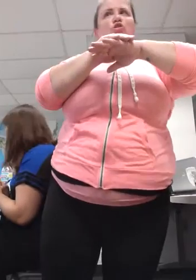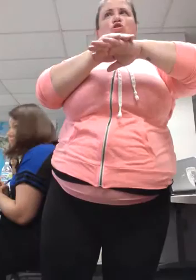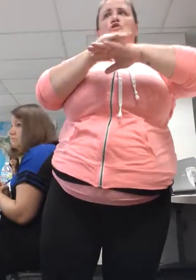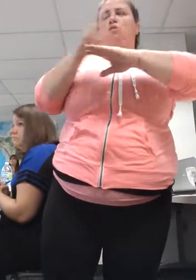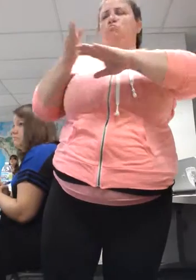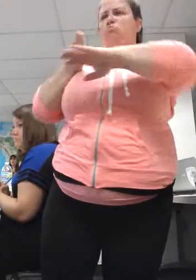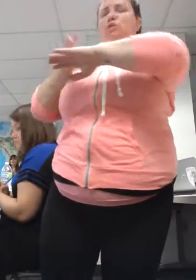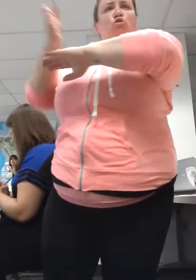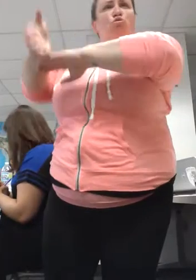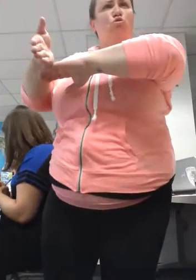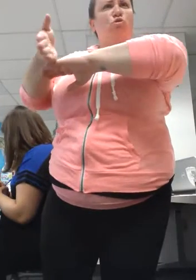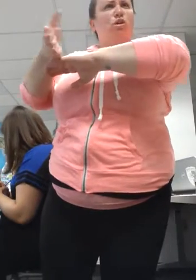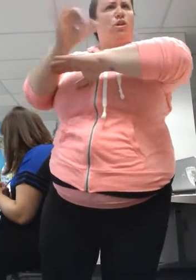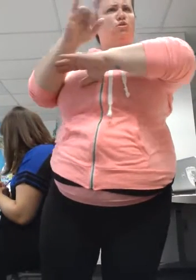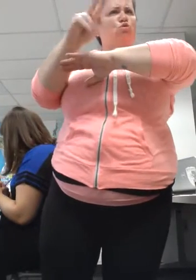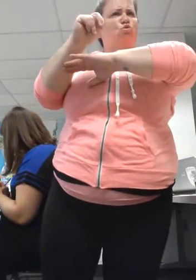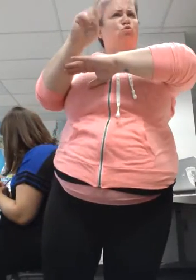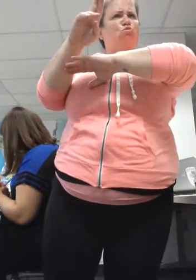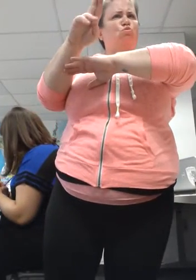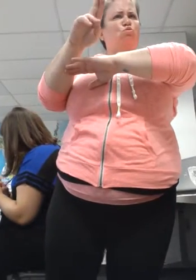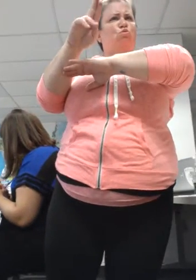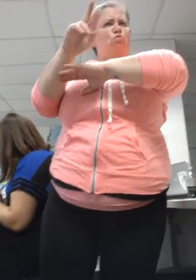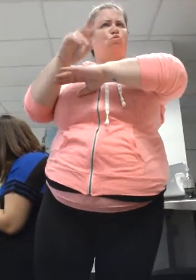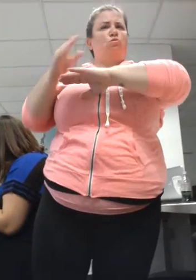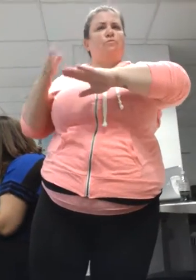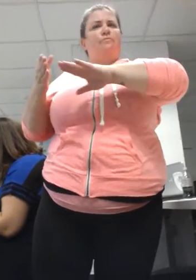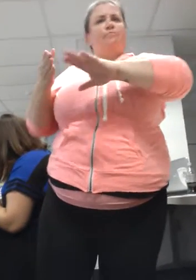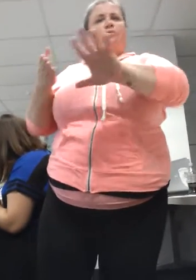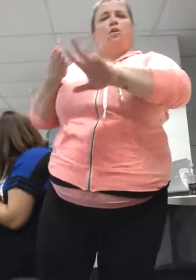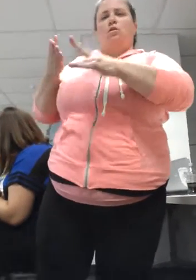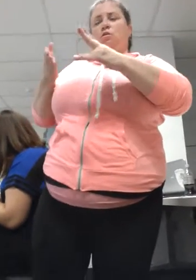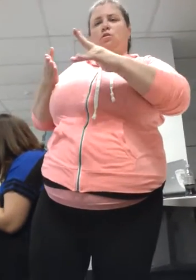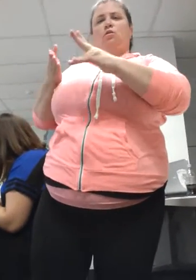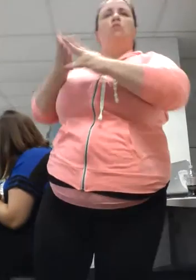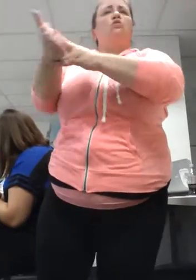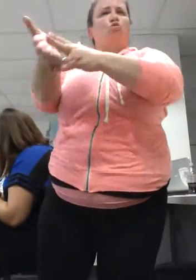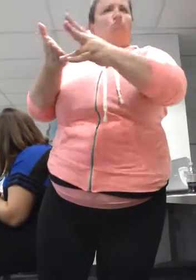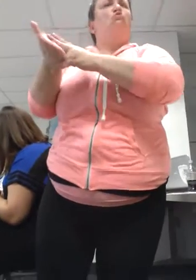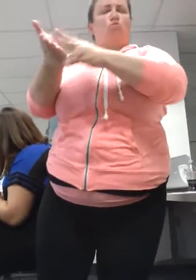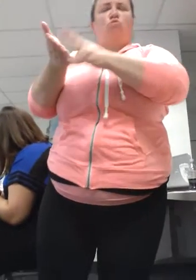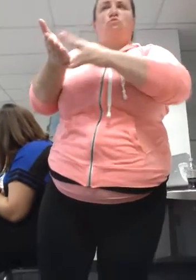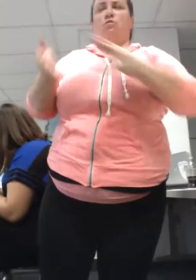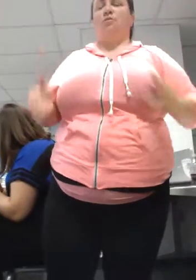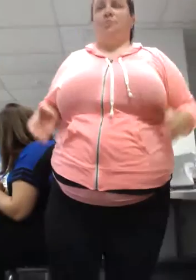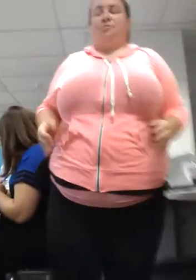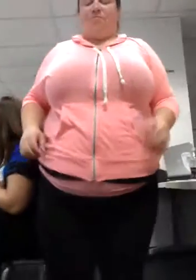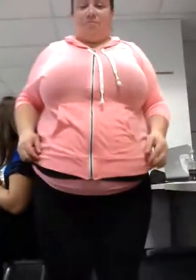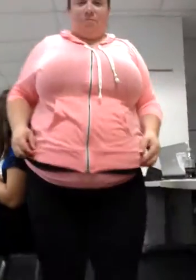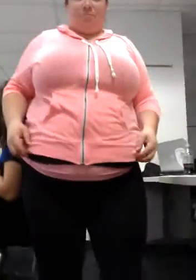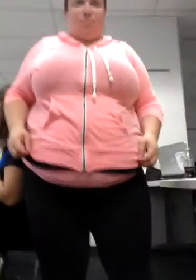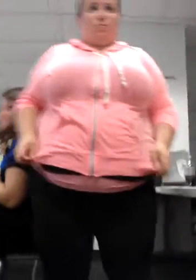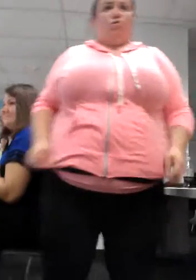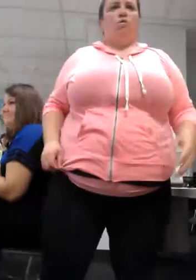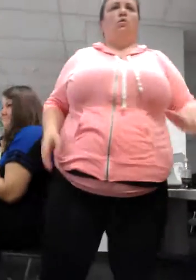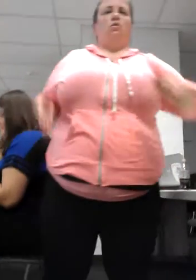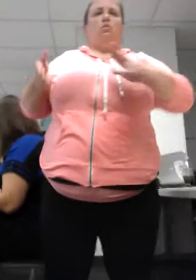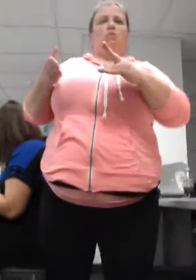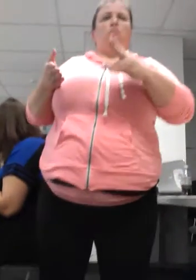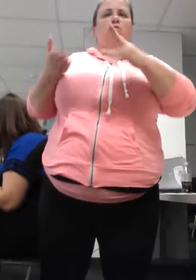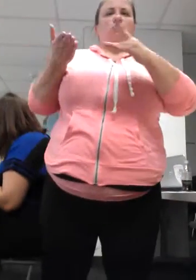ASL structure. So your target language is like, yep, that's me, that's my problem. The target language output